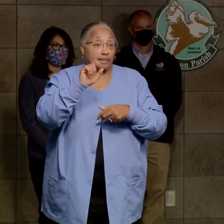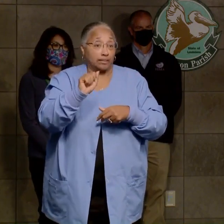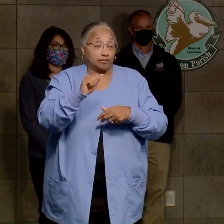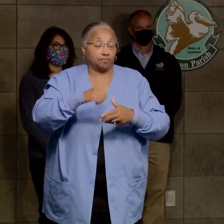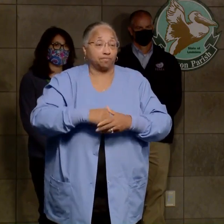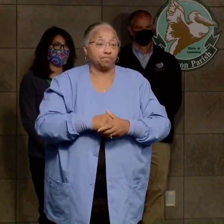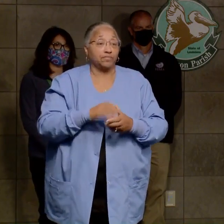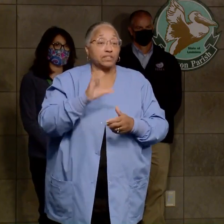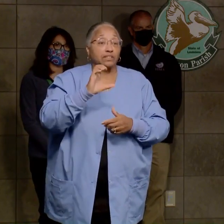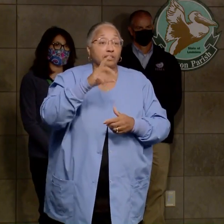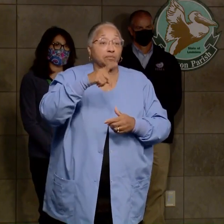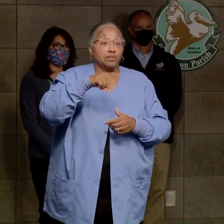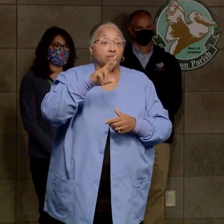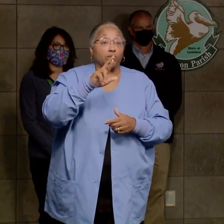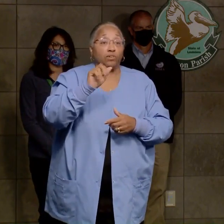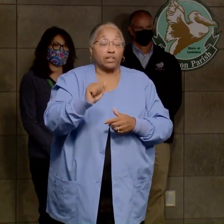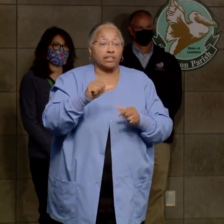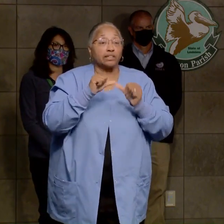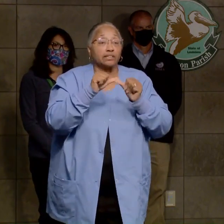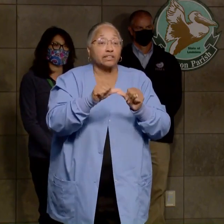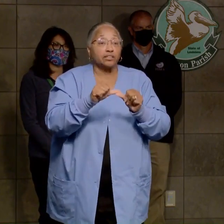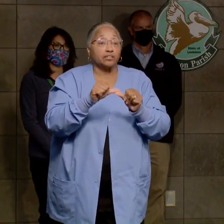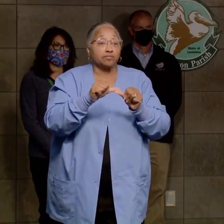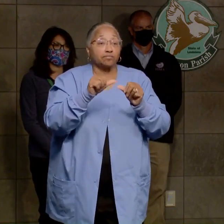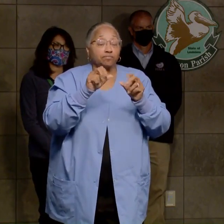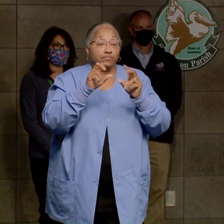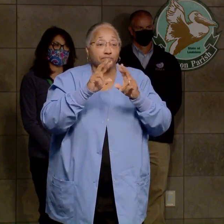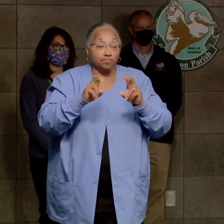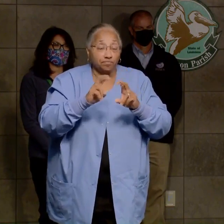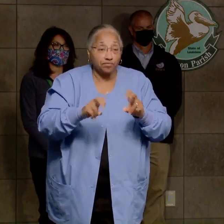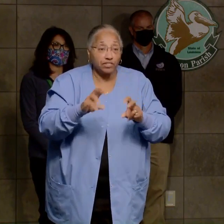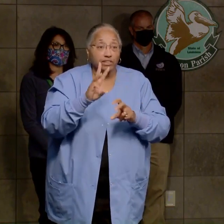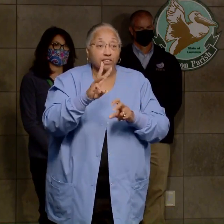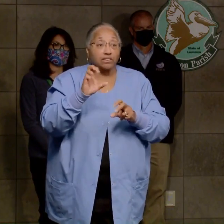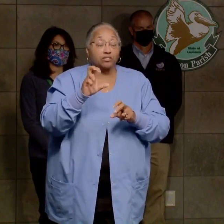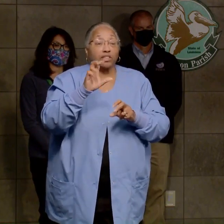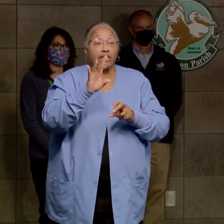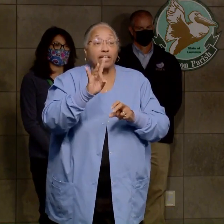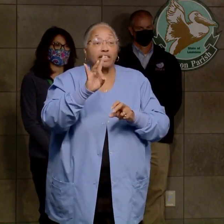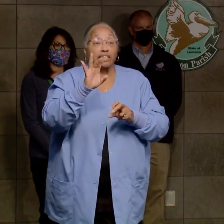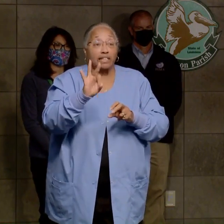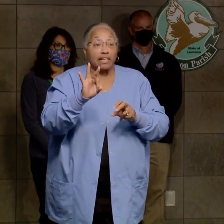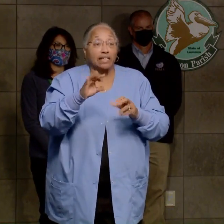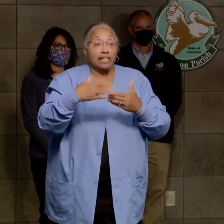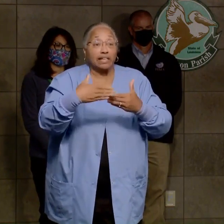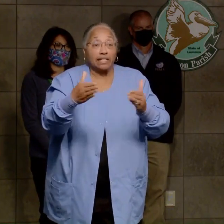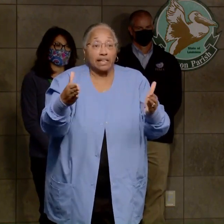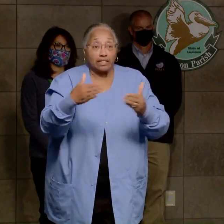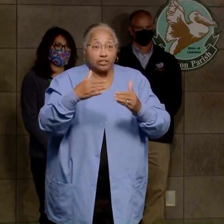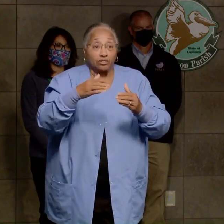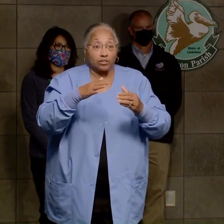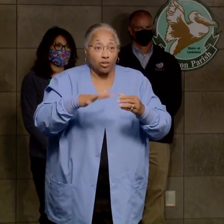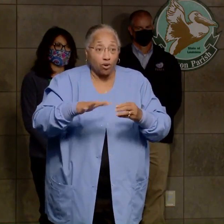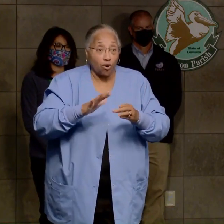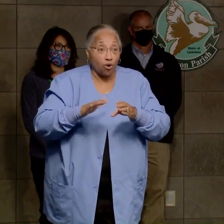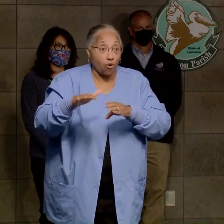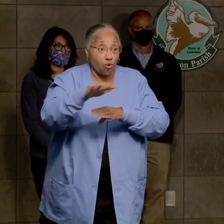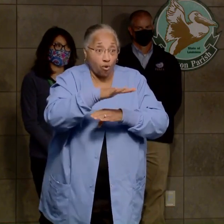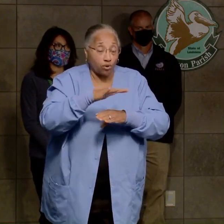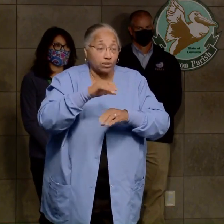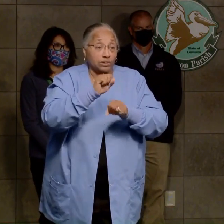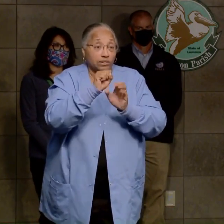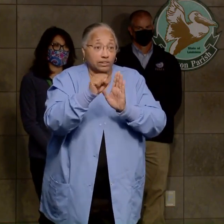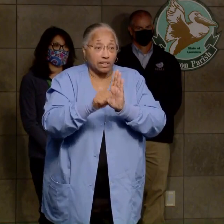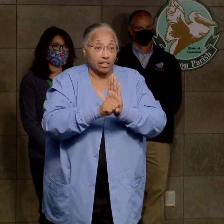CPRA continues to track 689 gates across the coastal region of our state, 192 of which remain